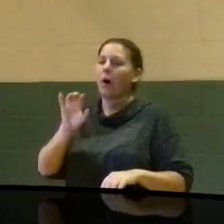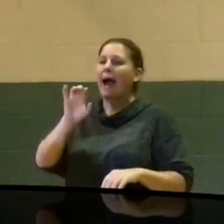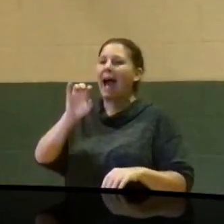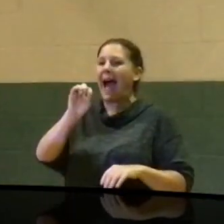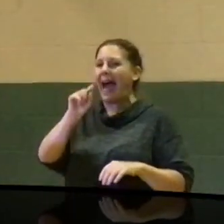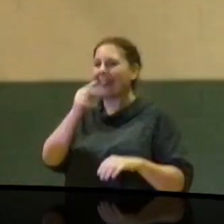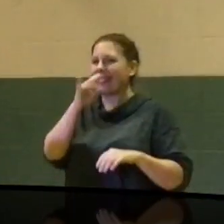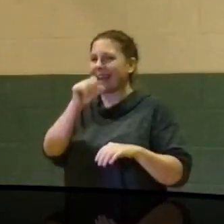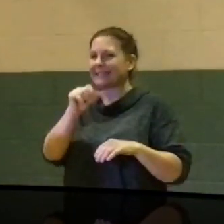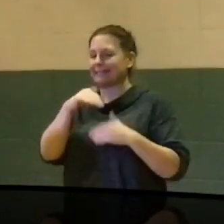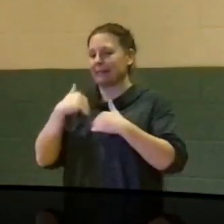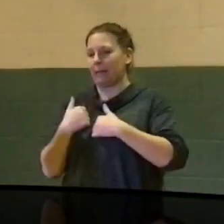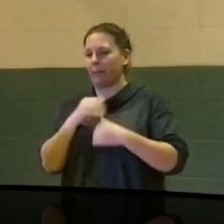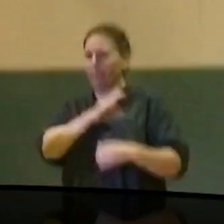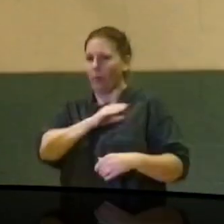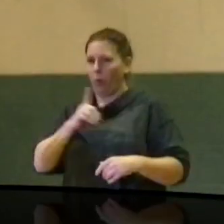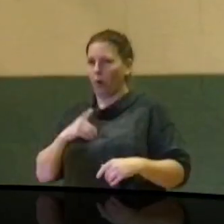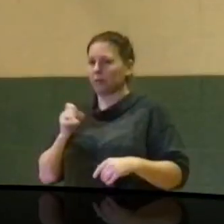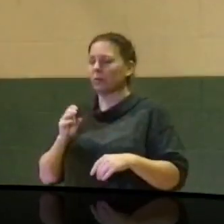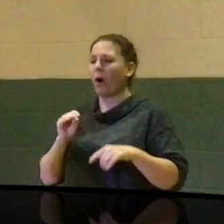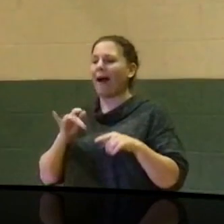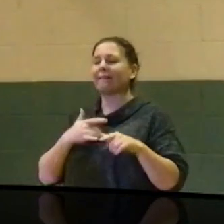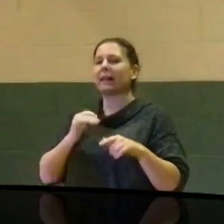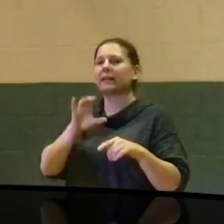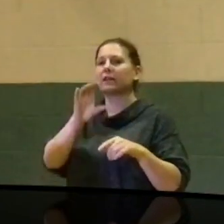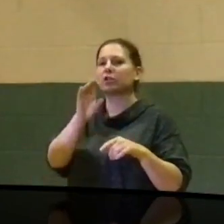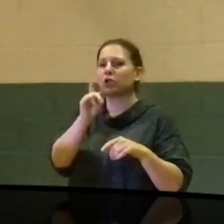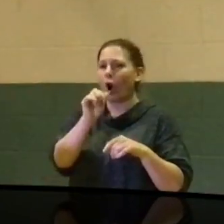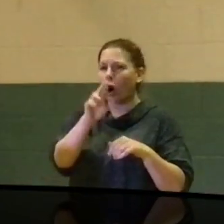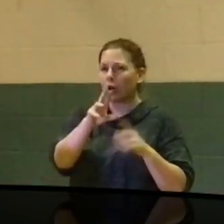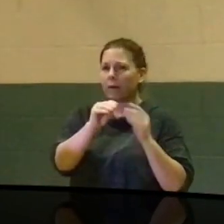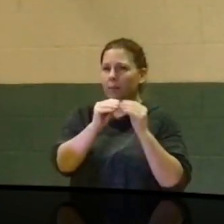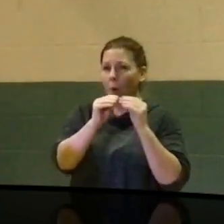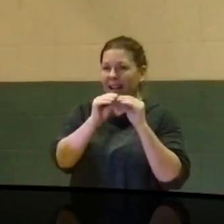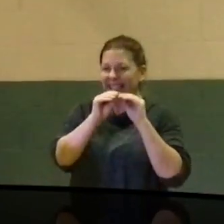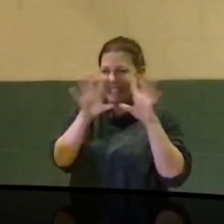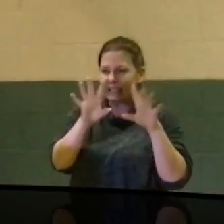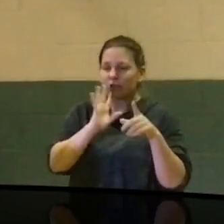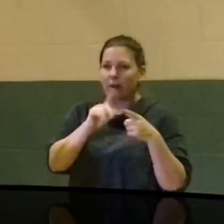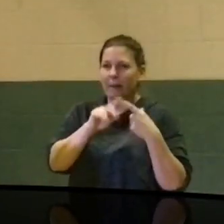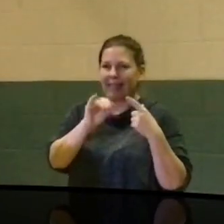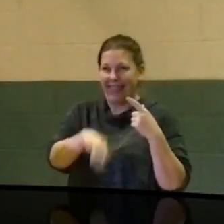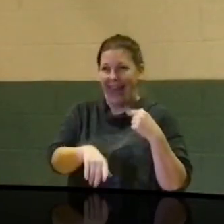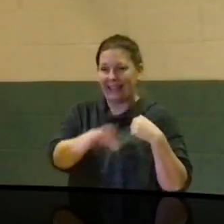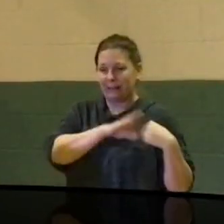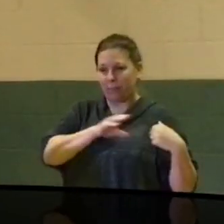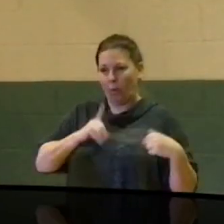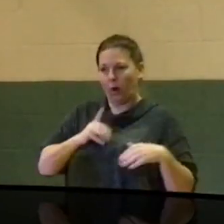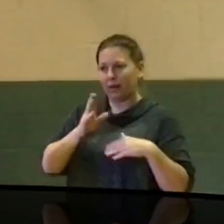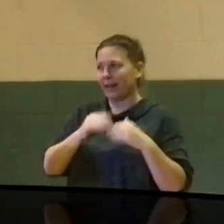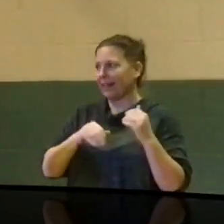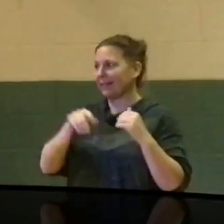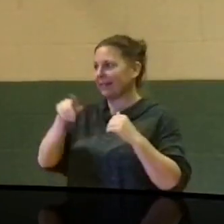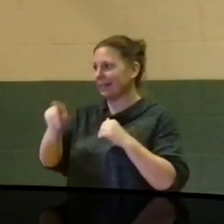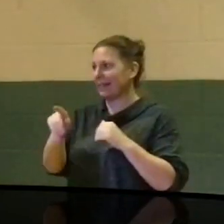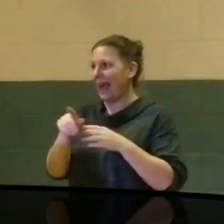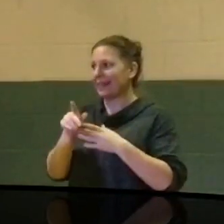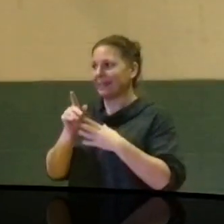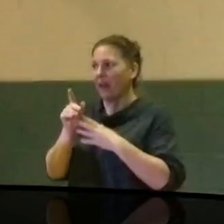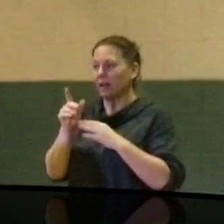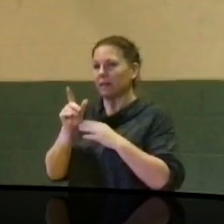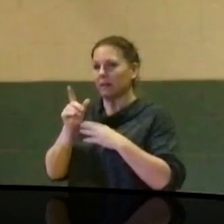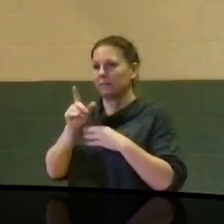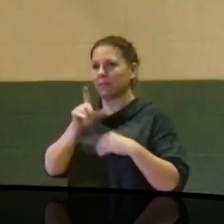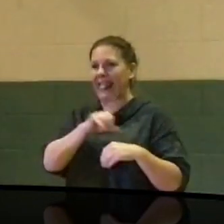Accountability Board, the charter is more clear on the Ethics and Accountability Board than they are on the very legislators.